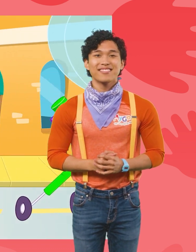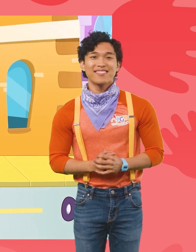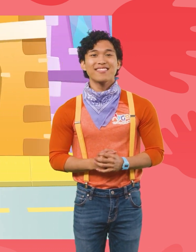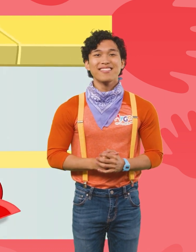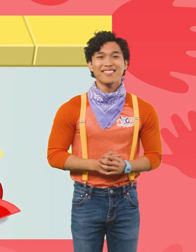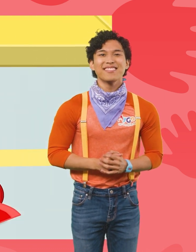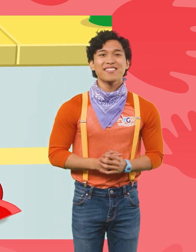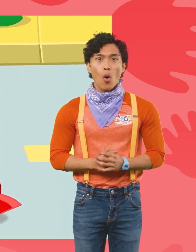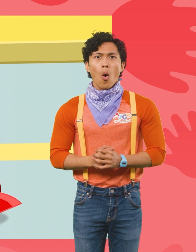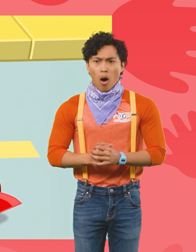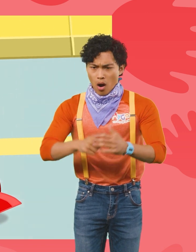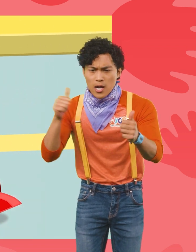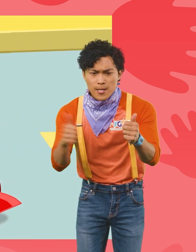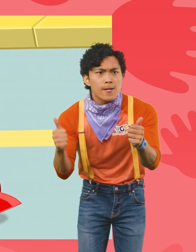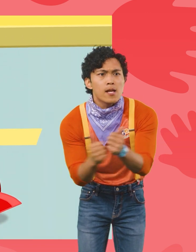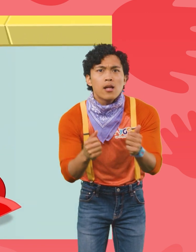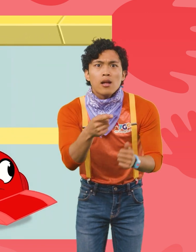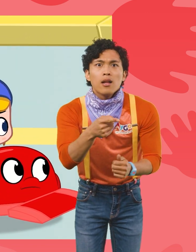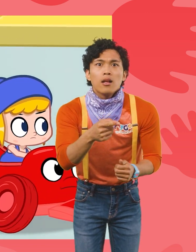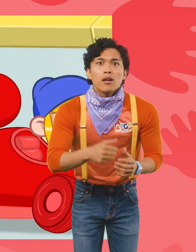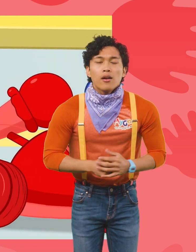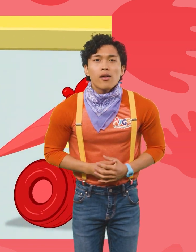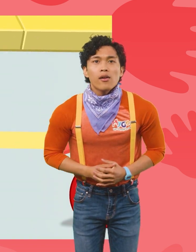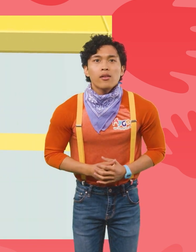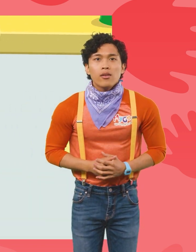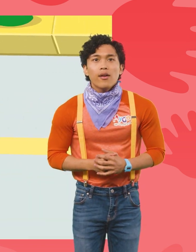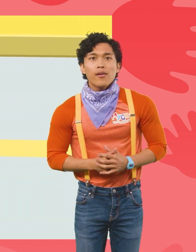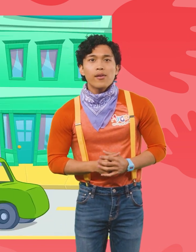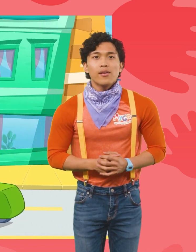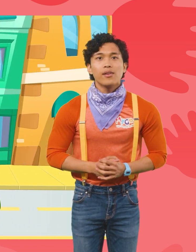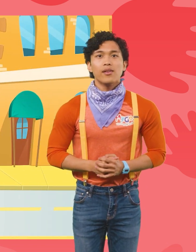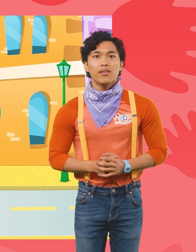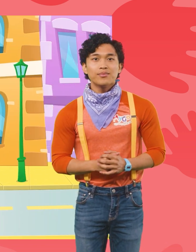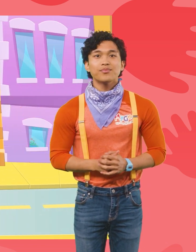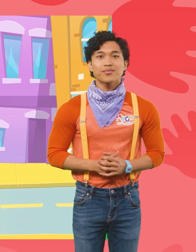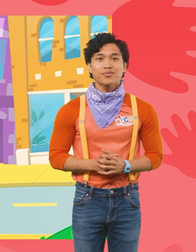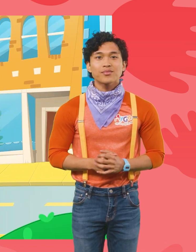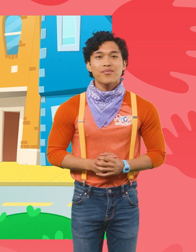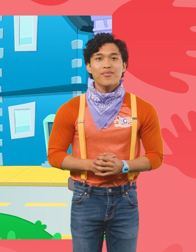After them, Morphle! After them, Morphle! How's